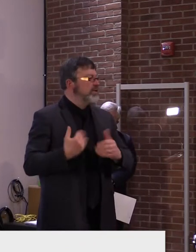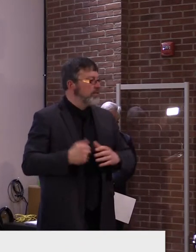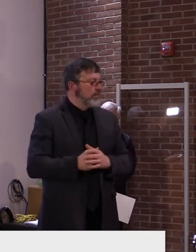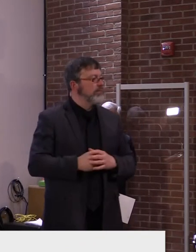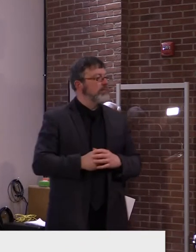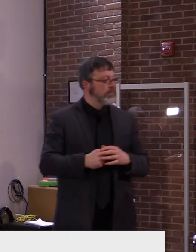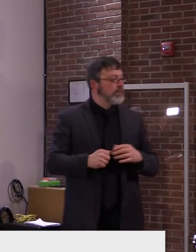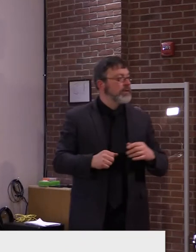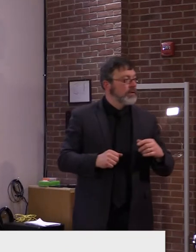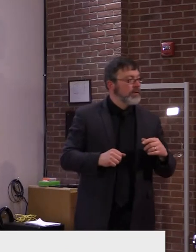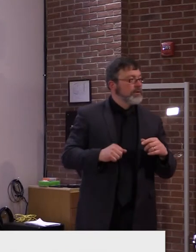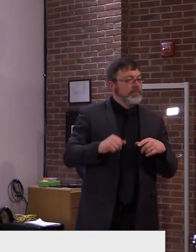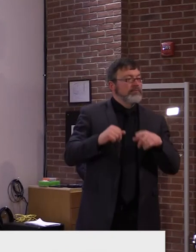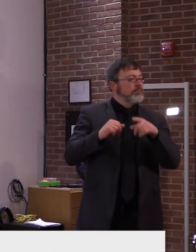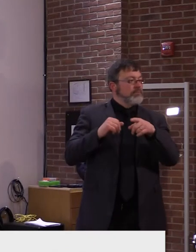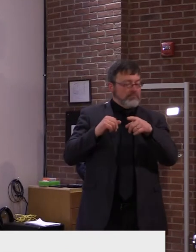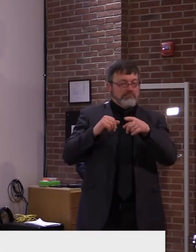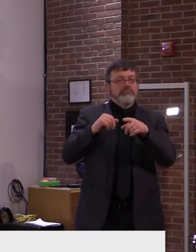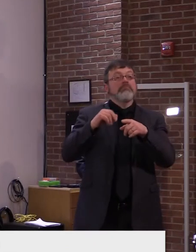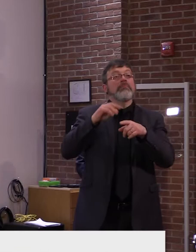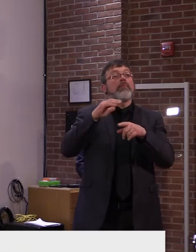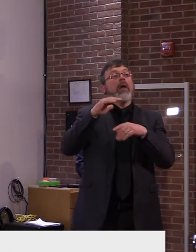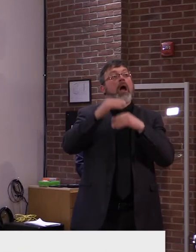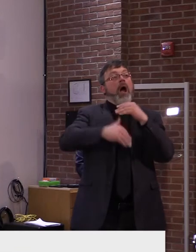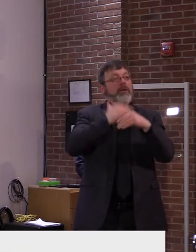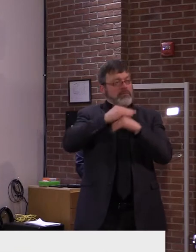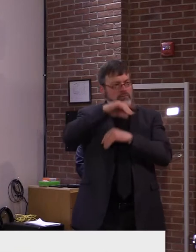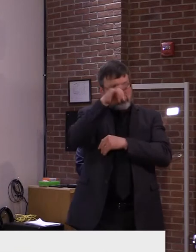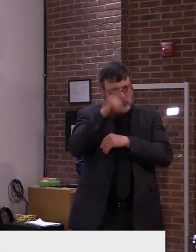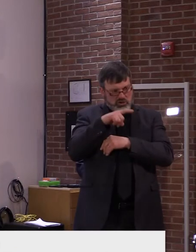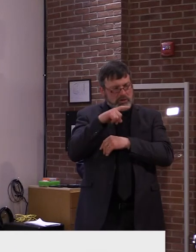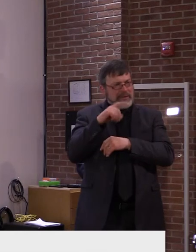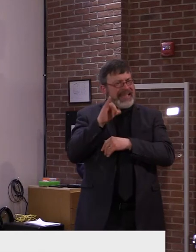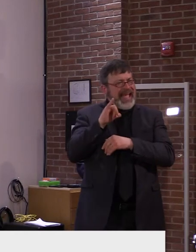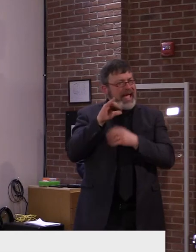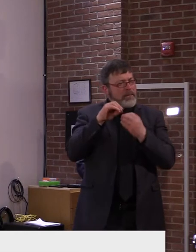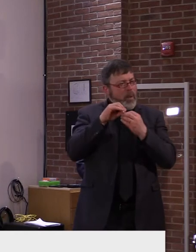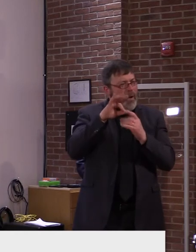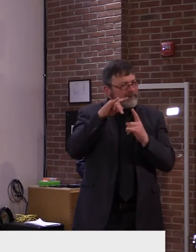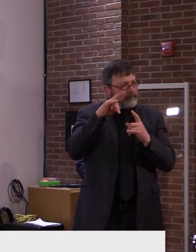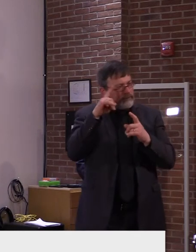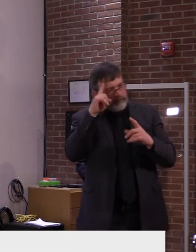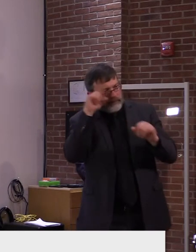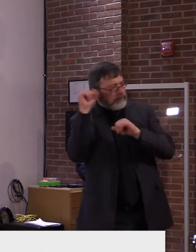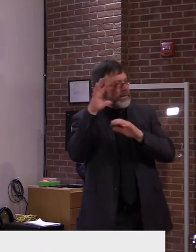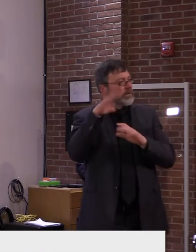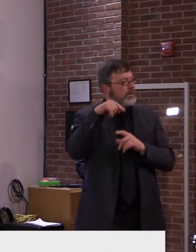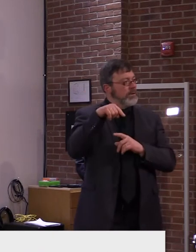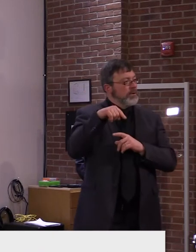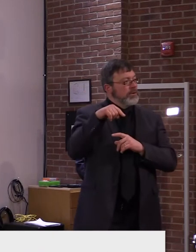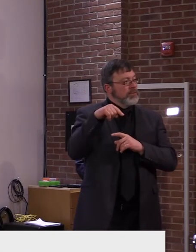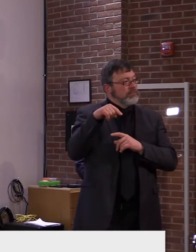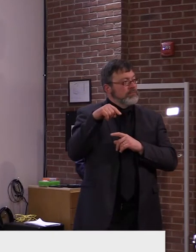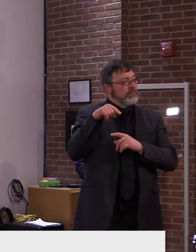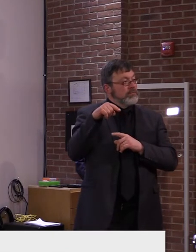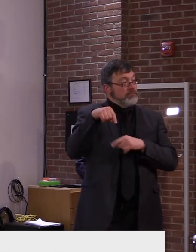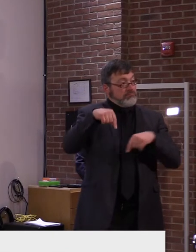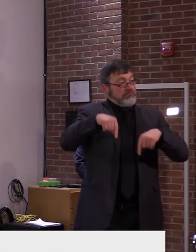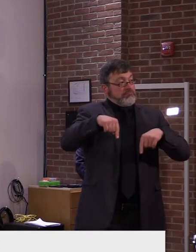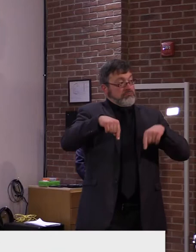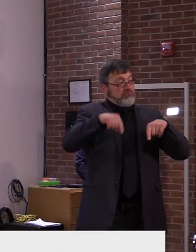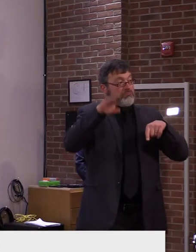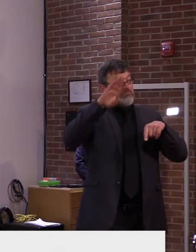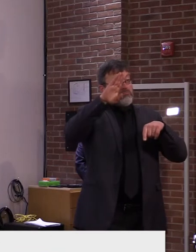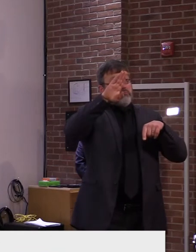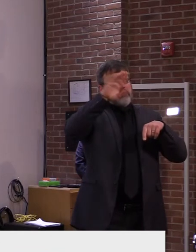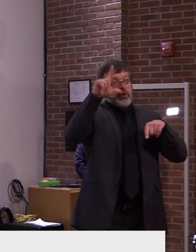as chairman of the Burlington Republican Party and from the Vermont Republican Party last night and in